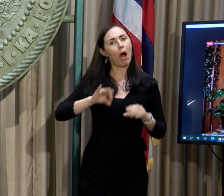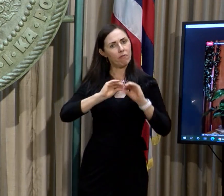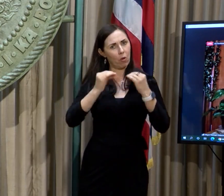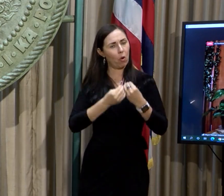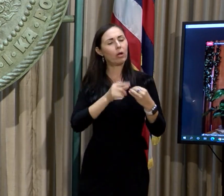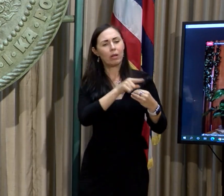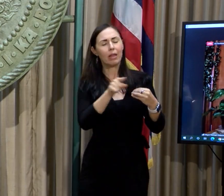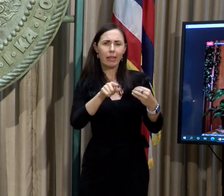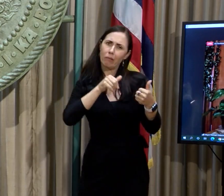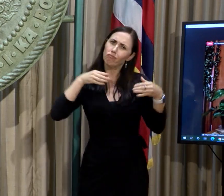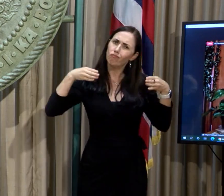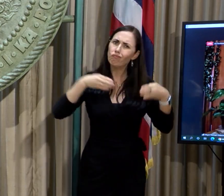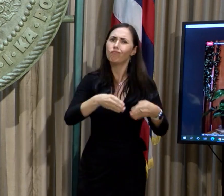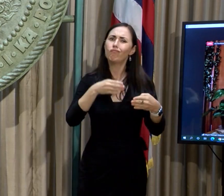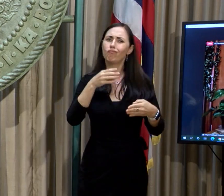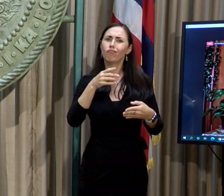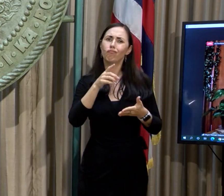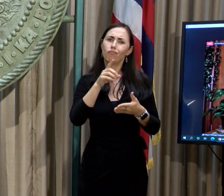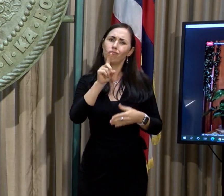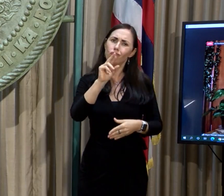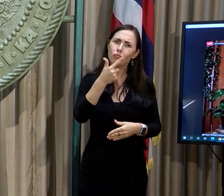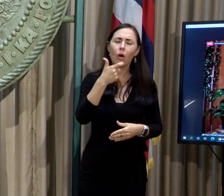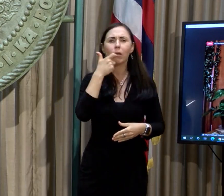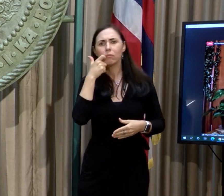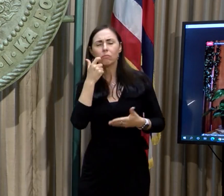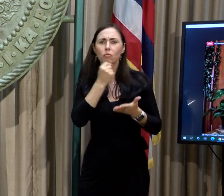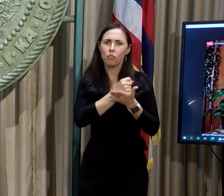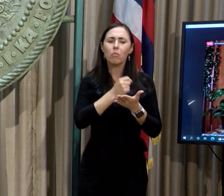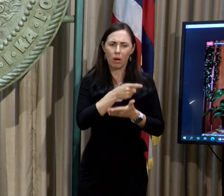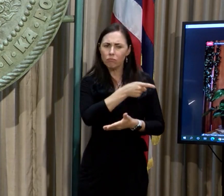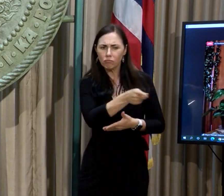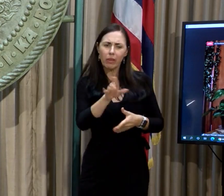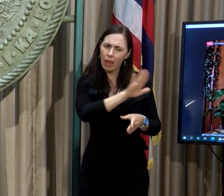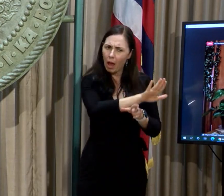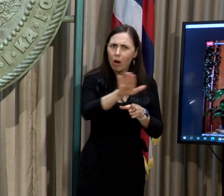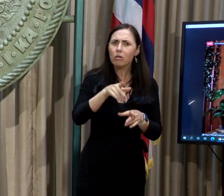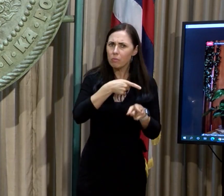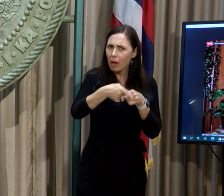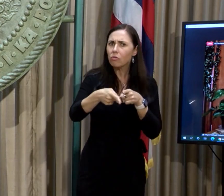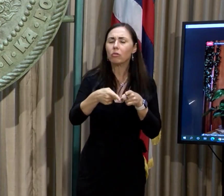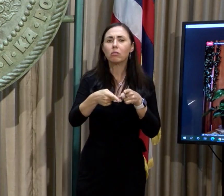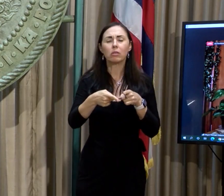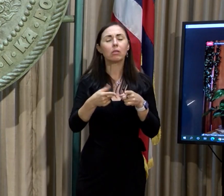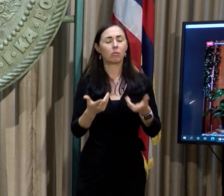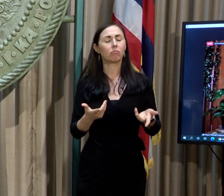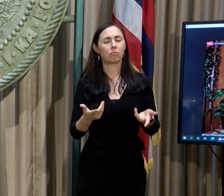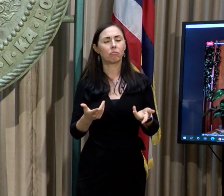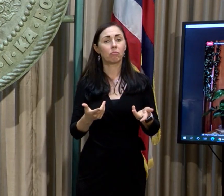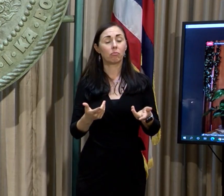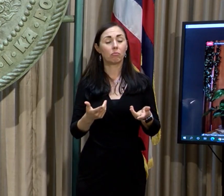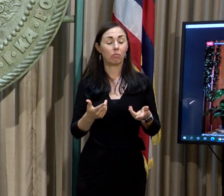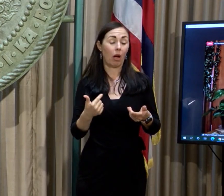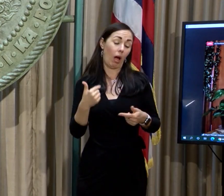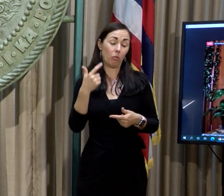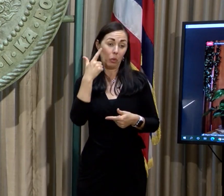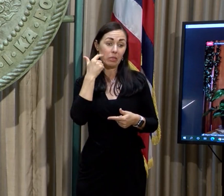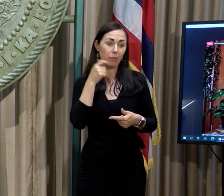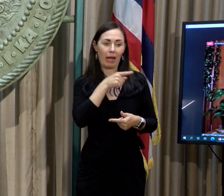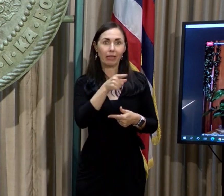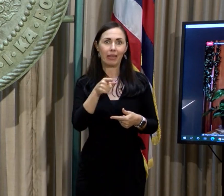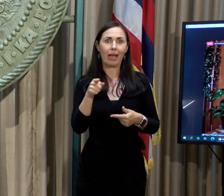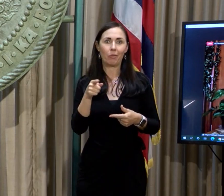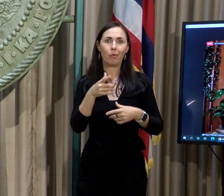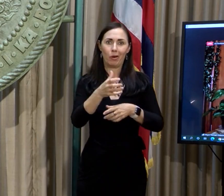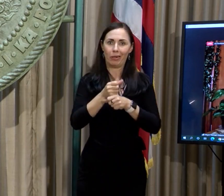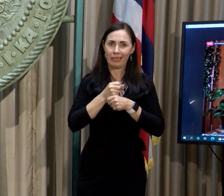focus on drug addiction and treatment. So, I would imagine that they would get the lion's share of